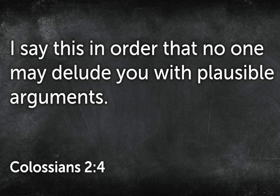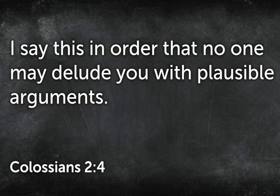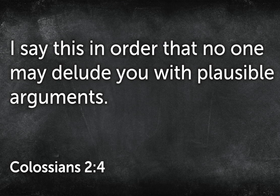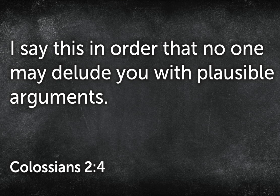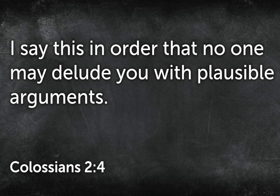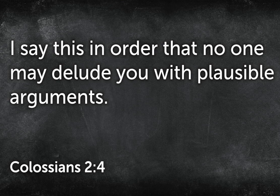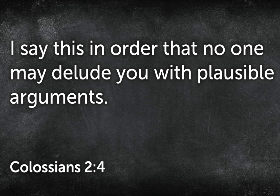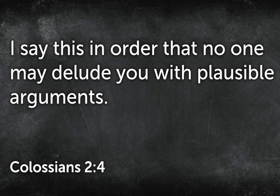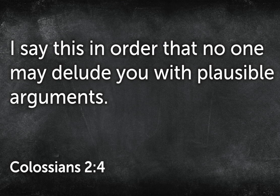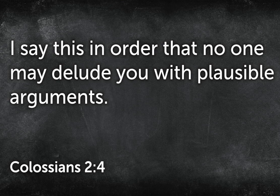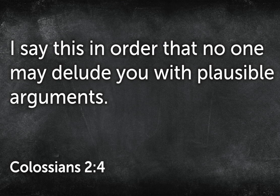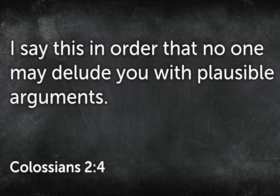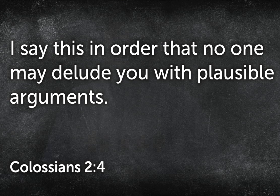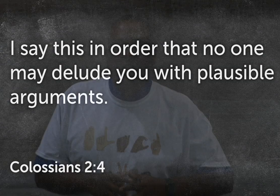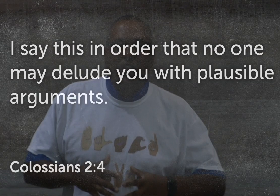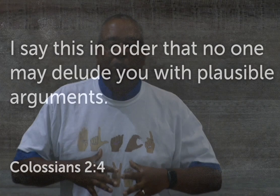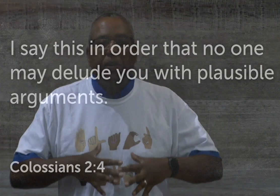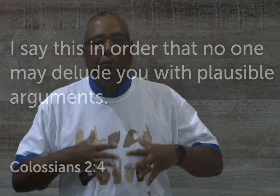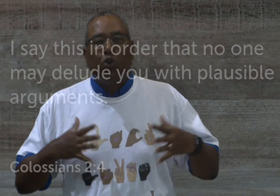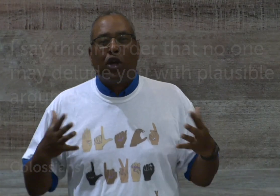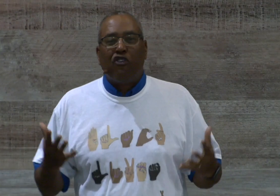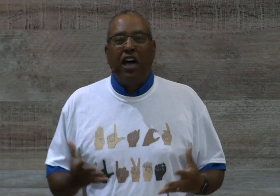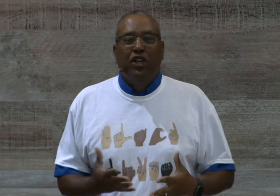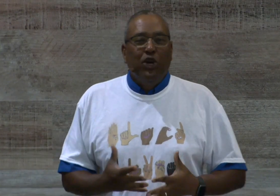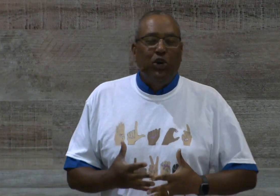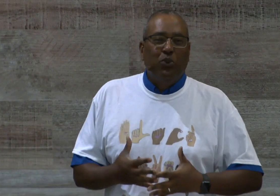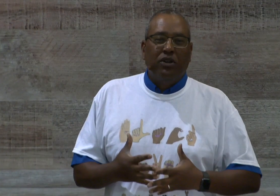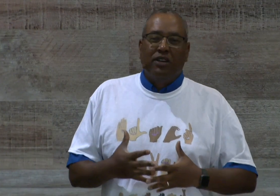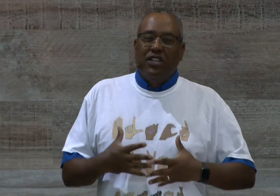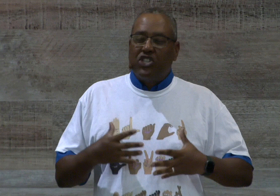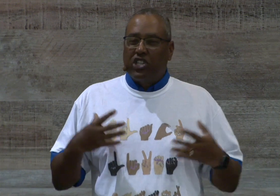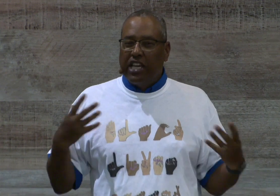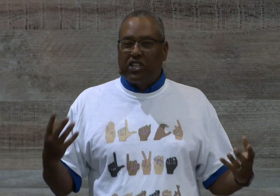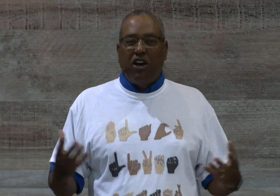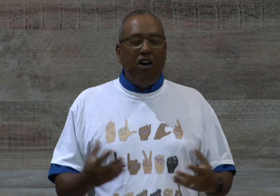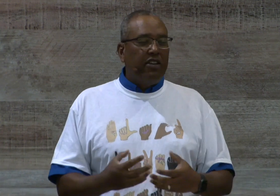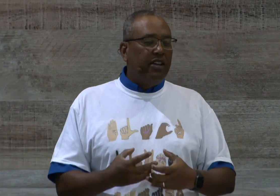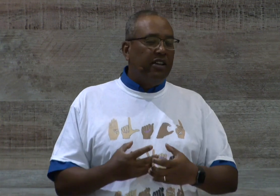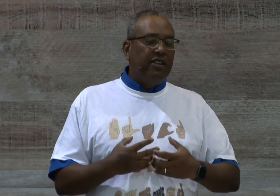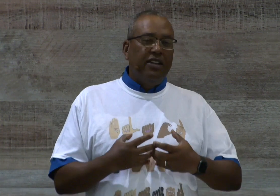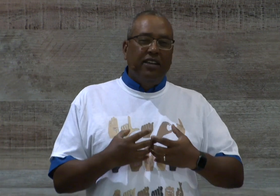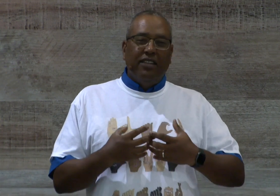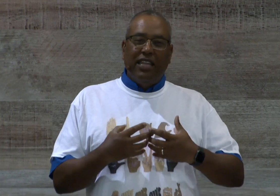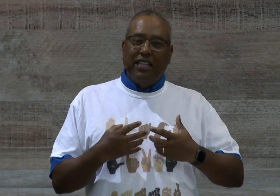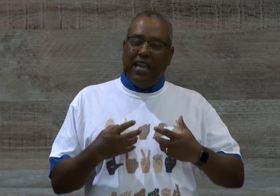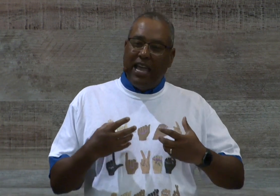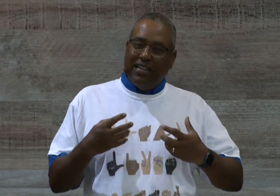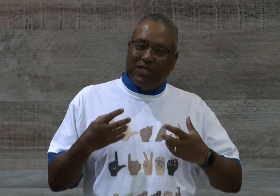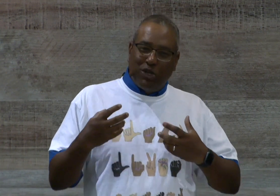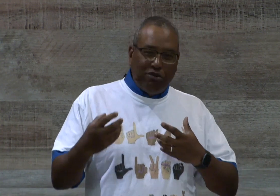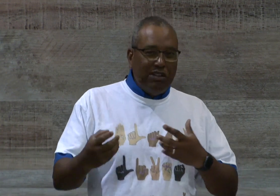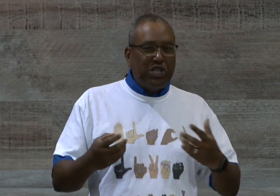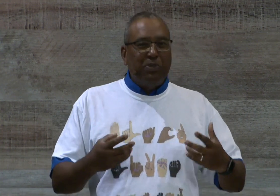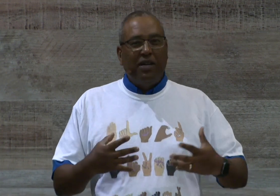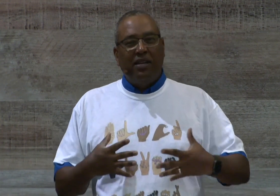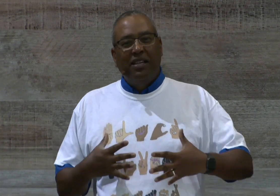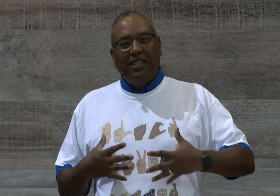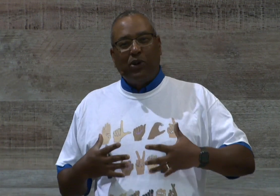plausible arguments. Again, there were people going around who were slick talking, they had this charisma, they were